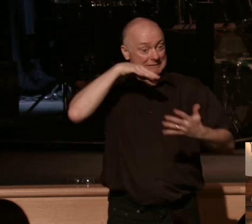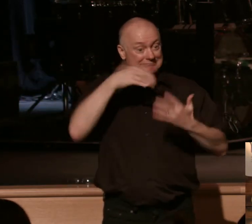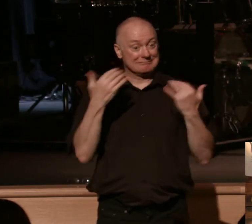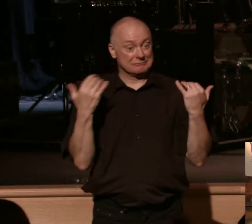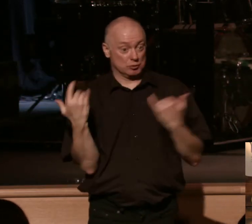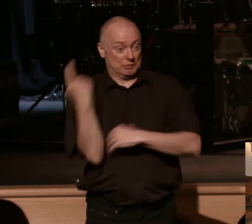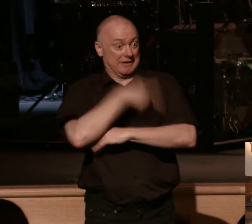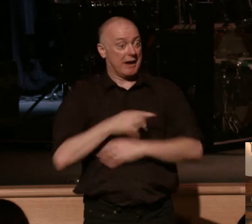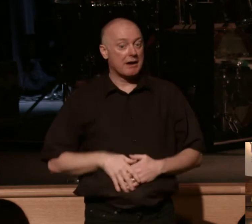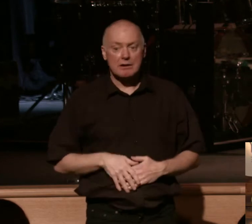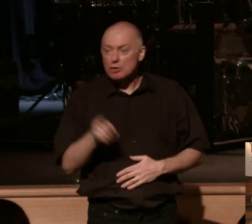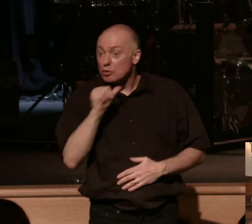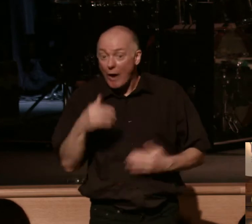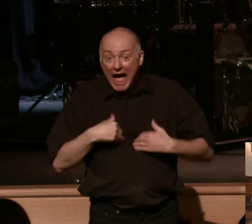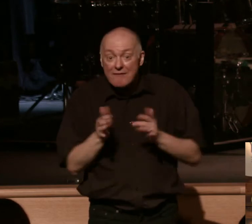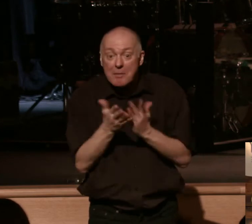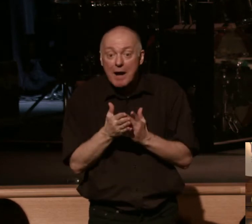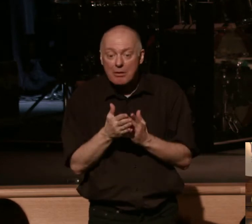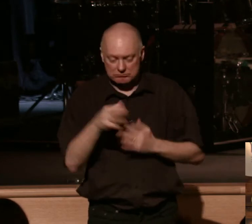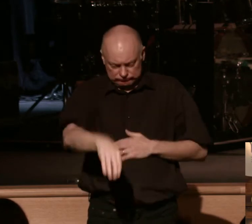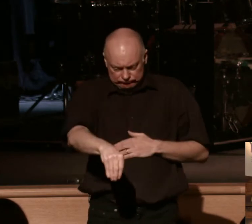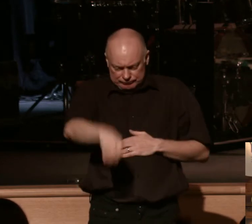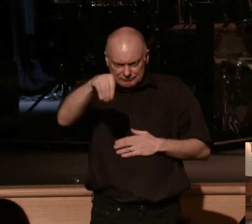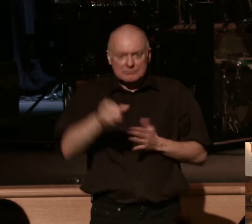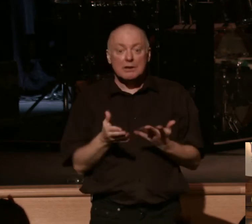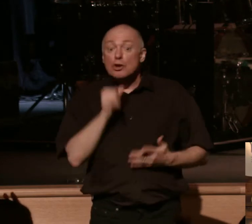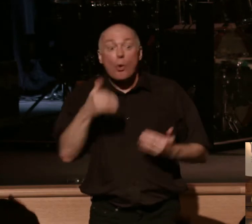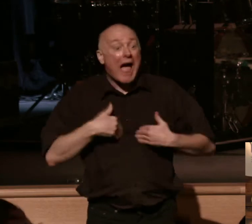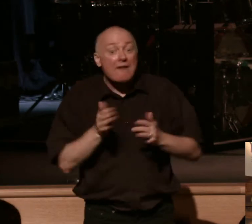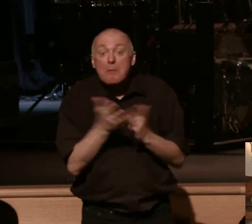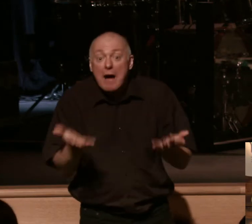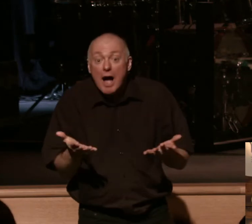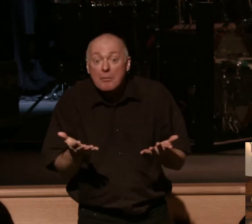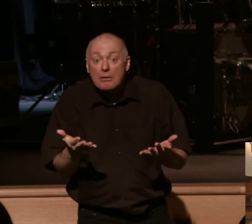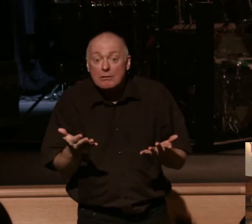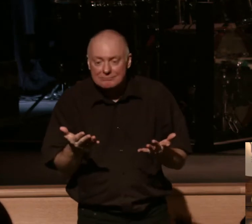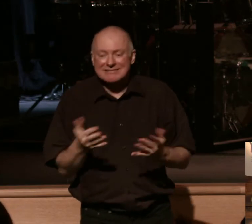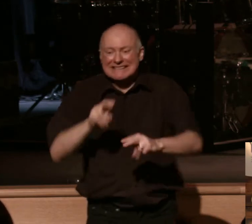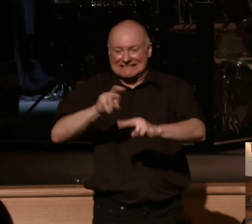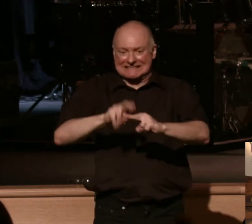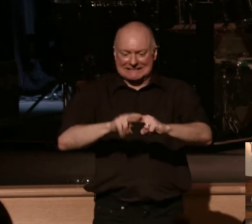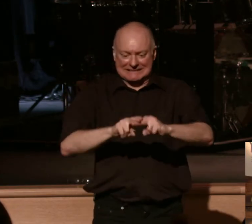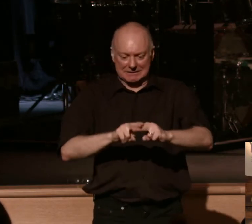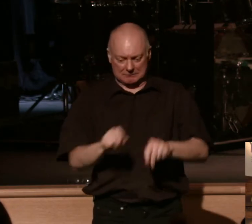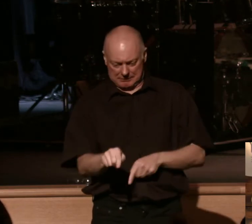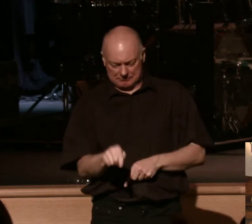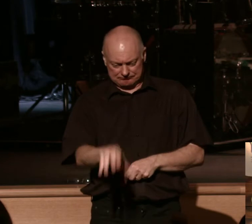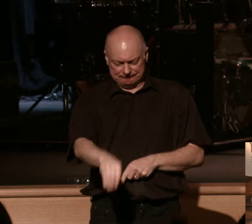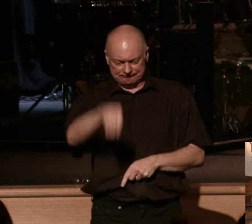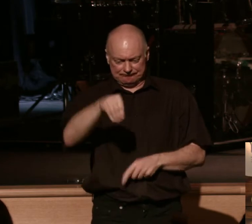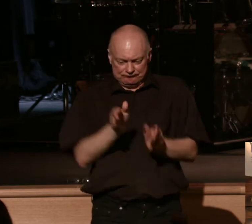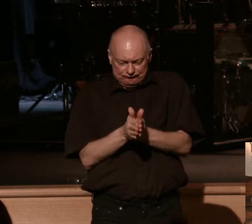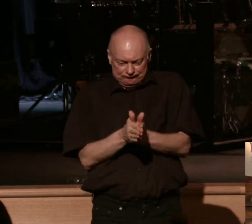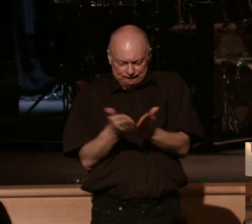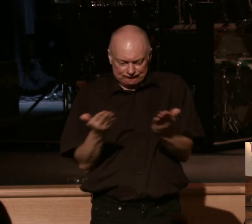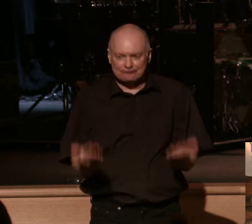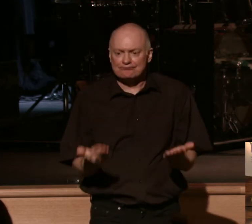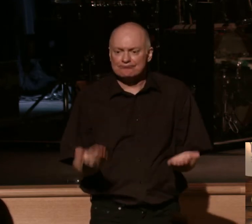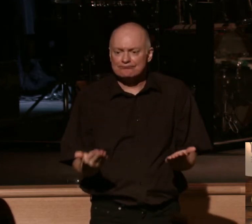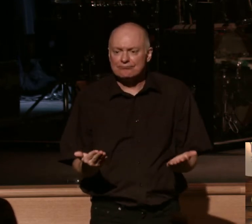And if you don't have a Bible, please find one. If you don't have a Bible with you, you can find one in the seat in front of you. And you can search the table of contents